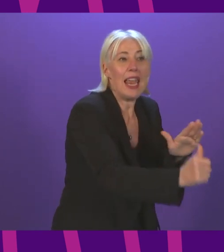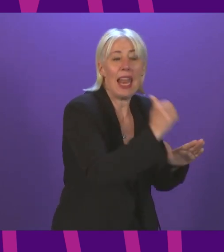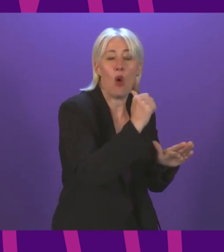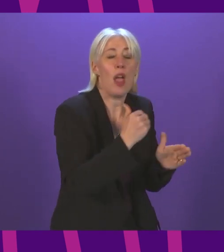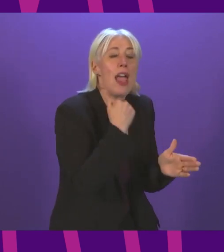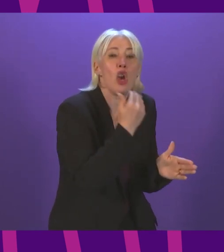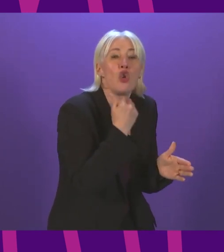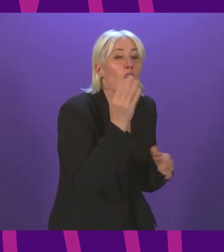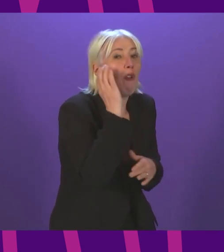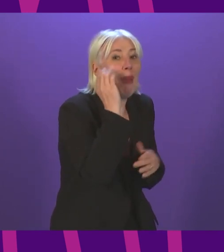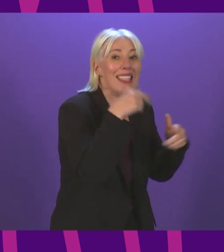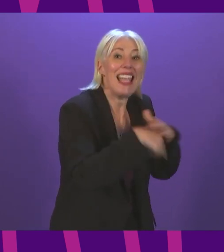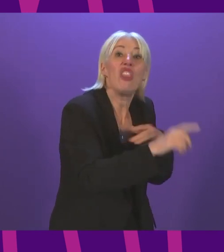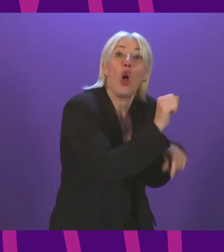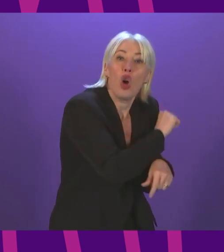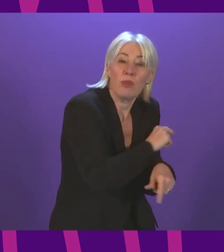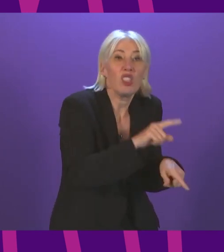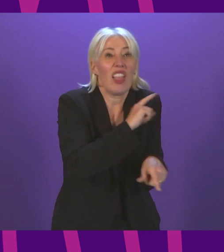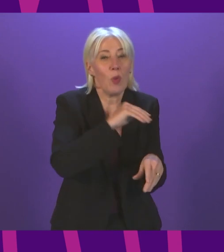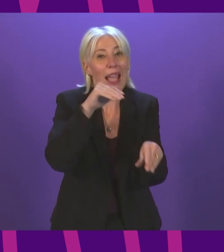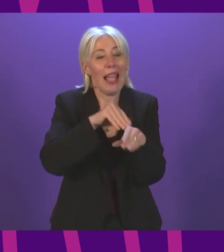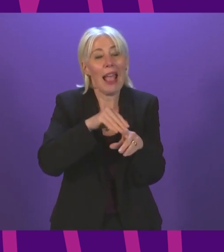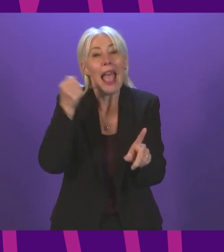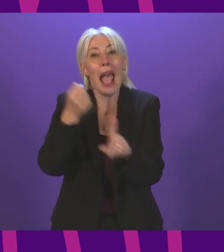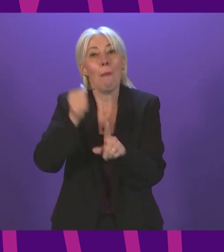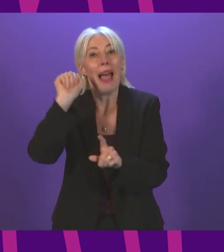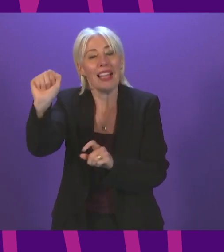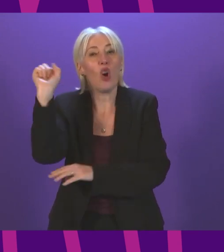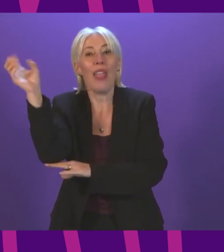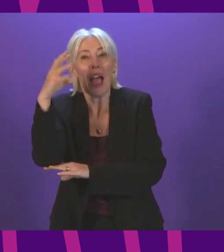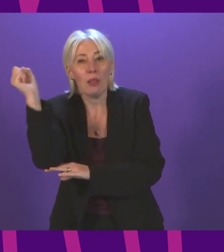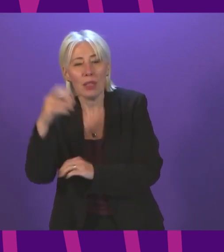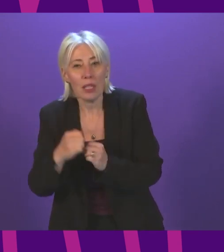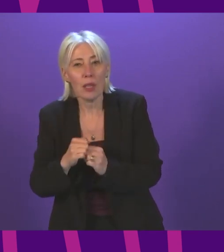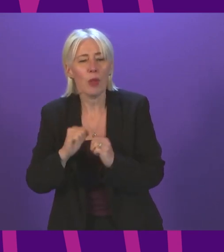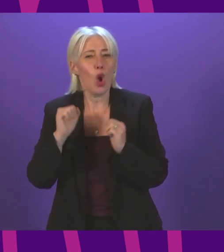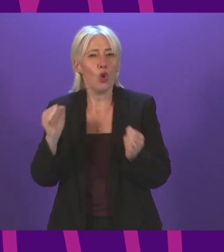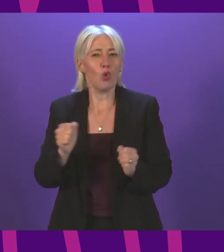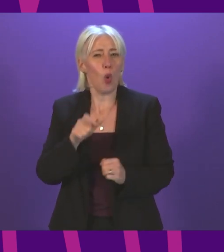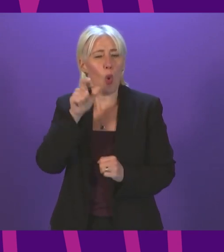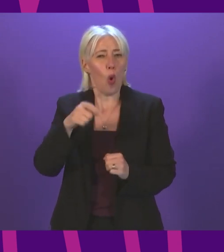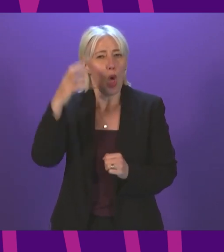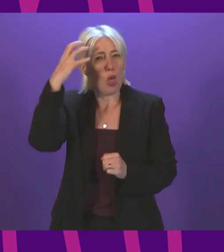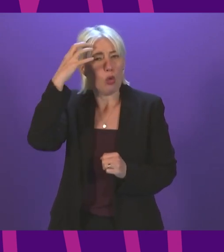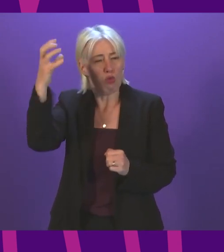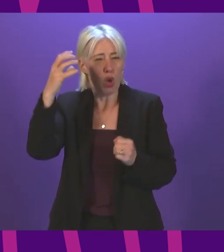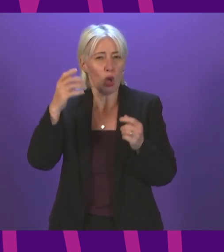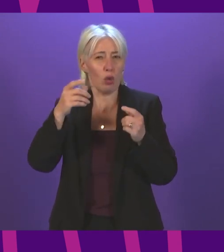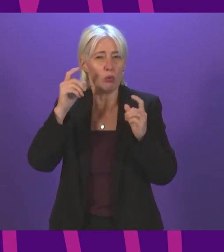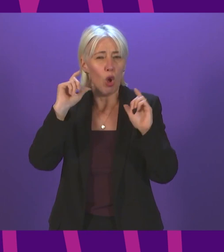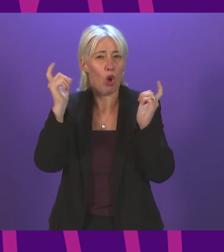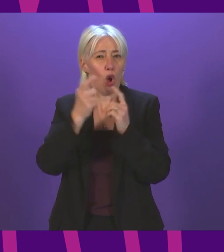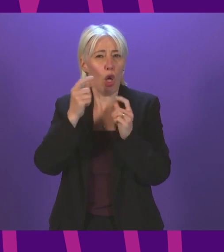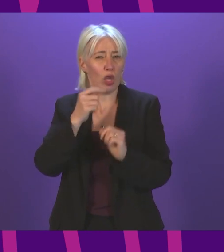hospitals, will the Cabinet Secretary tell me whether John Thompson was wrong when he asked for an increase in bed capacity?